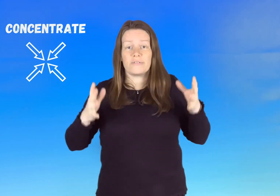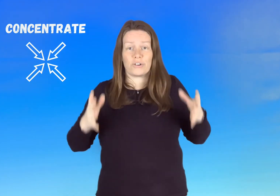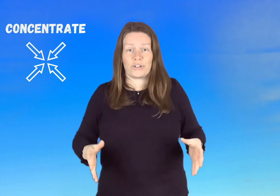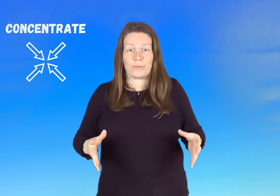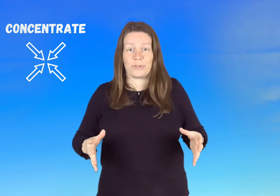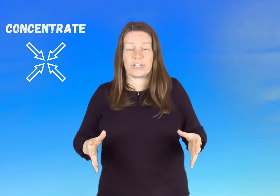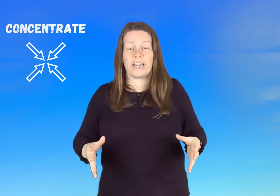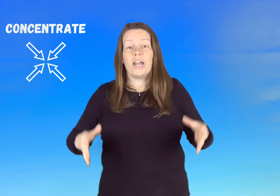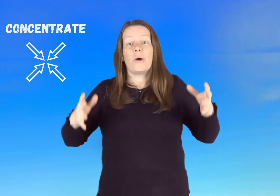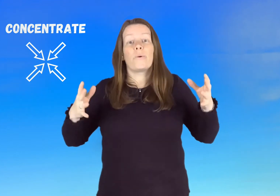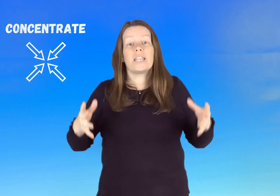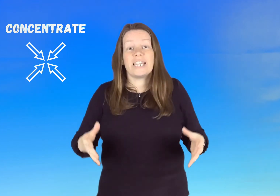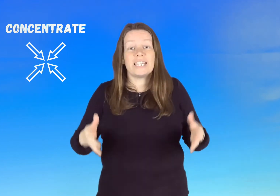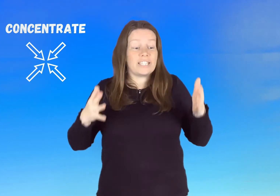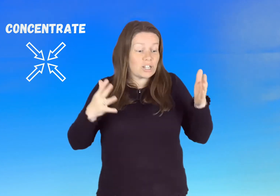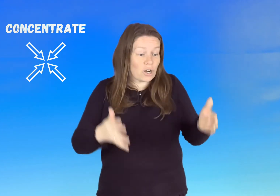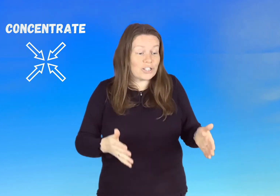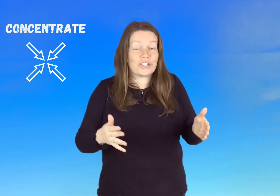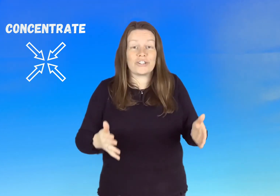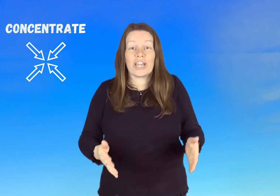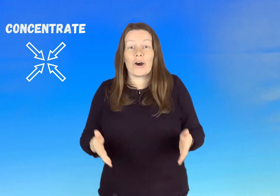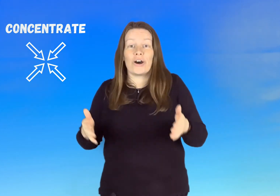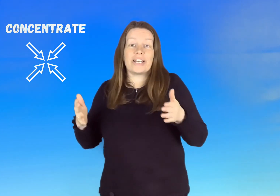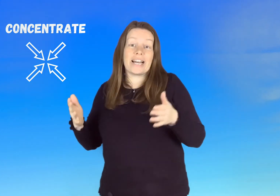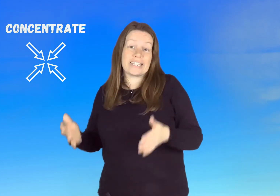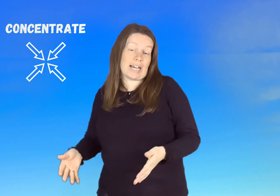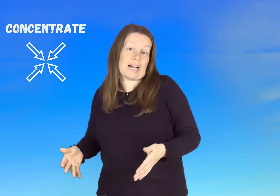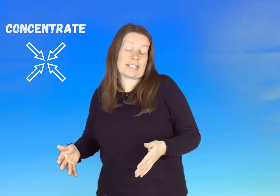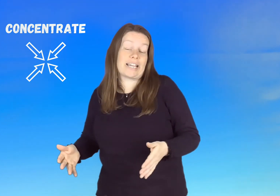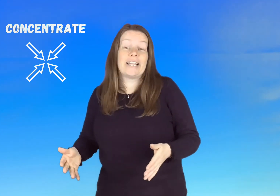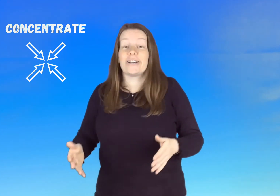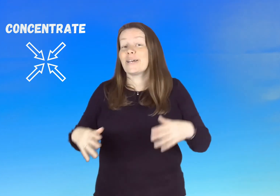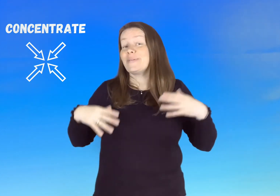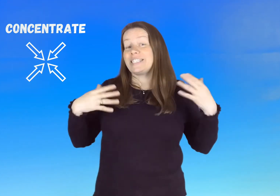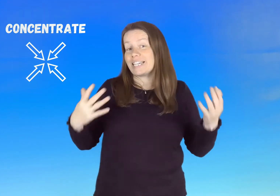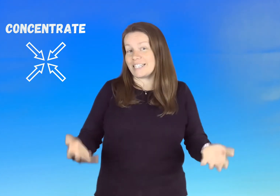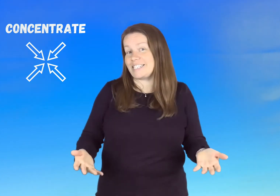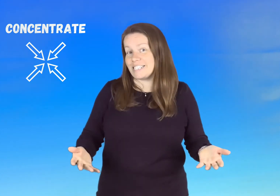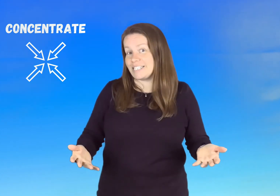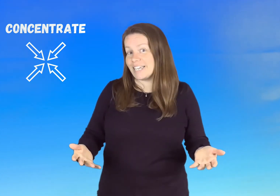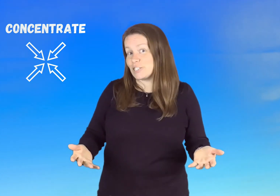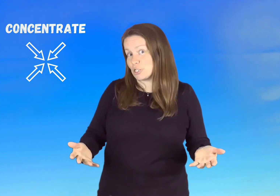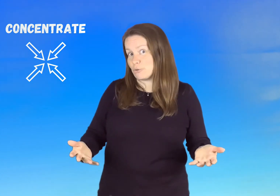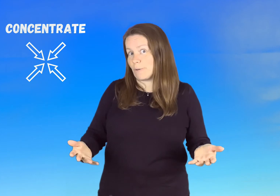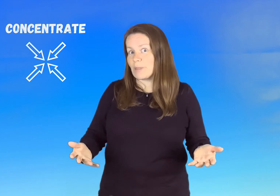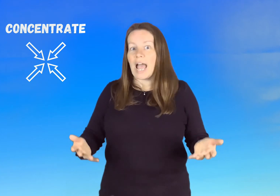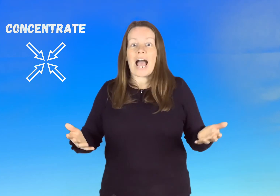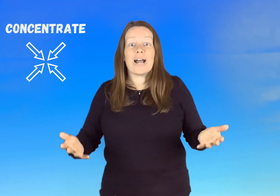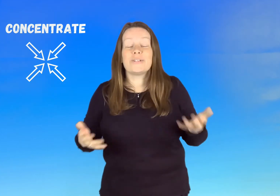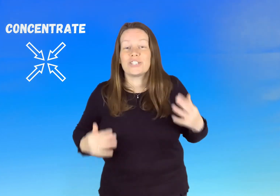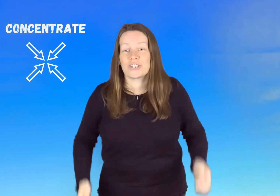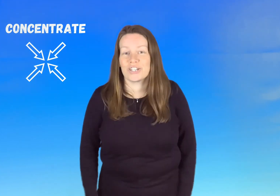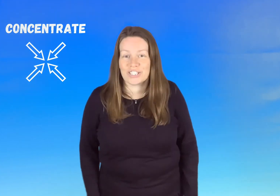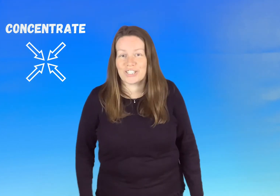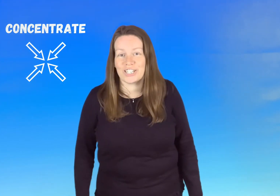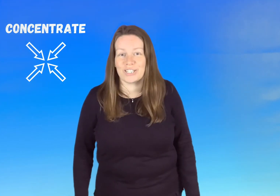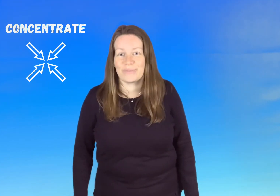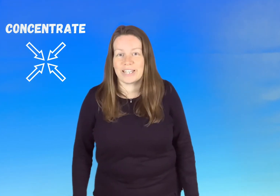contributor we need to concentrate on a task now let me take you to today in school how has your concentration been